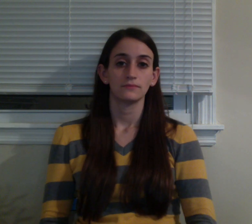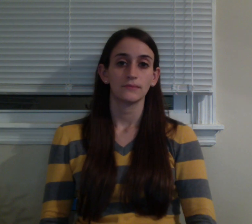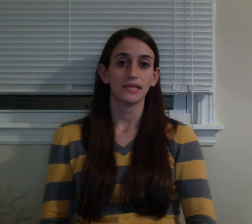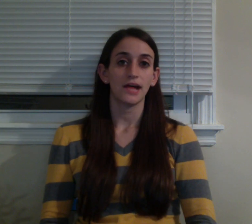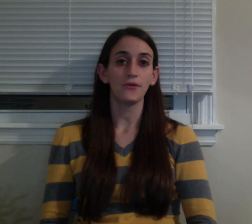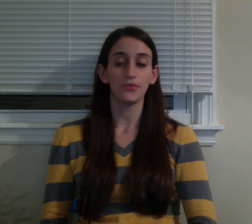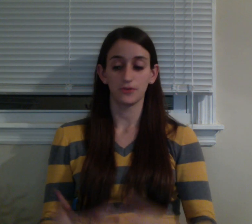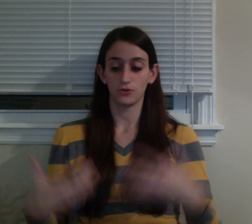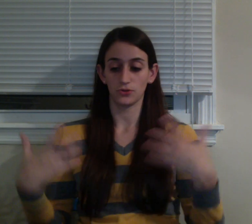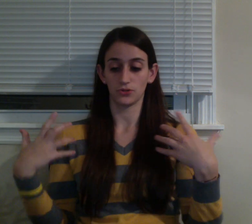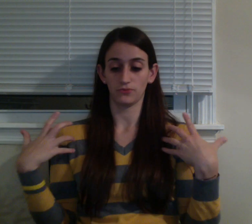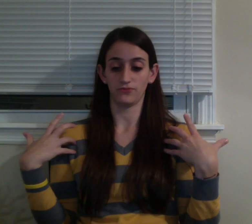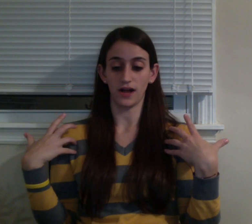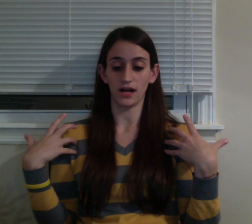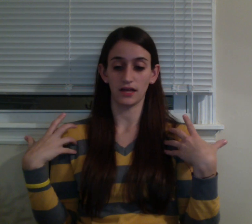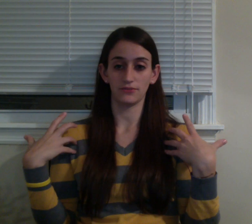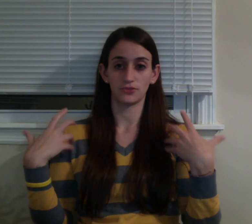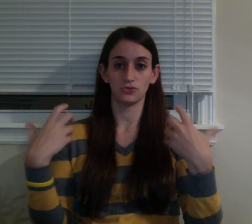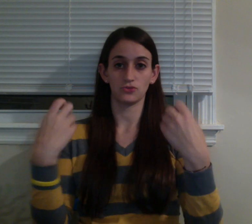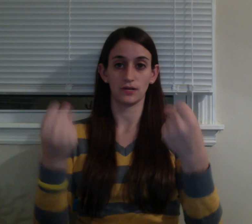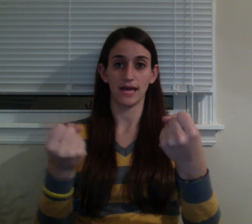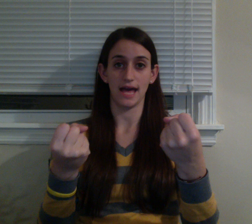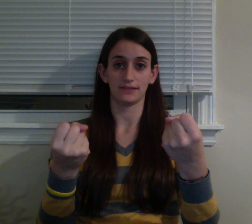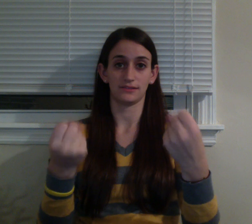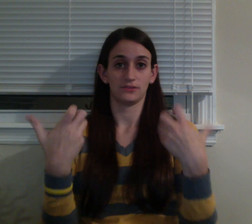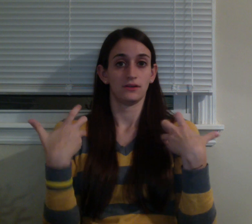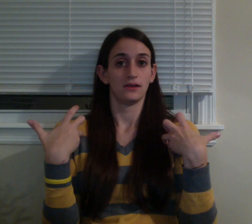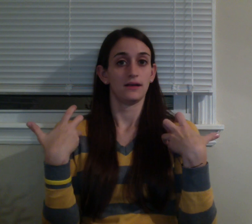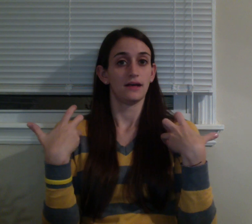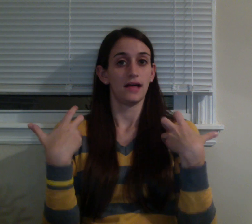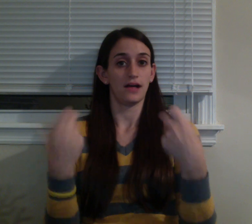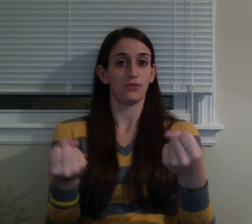Health goes from 5 to an S. Health.